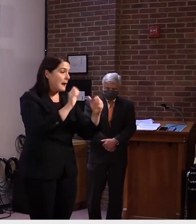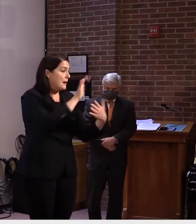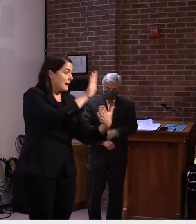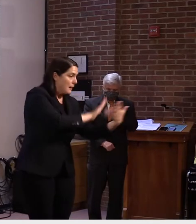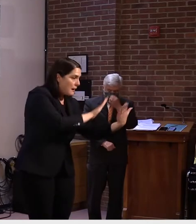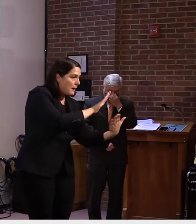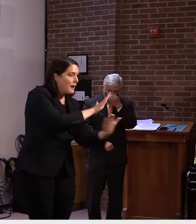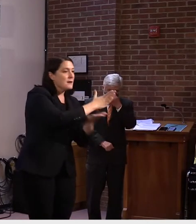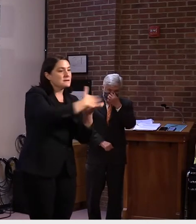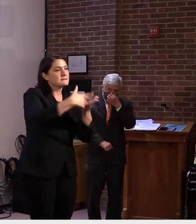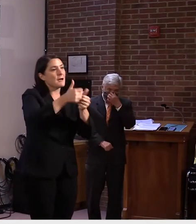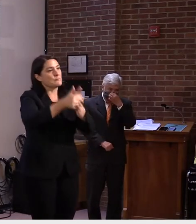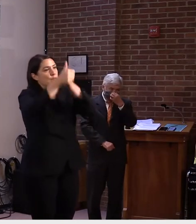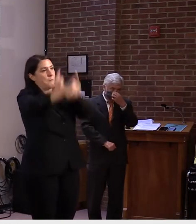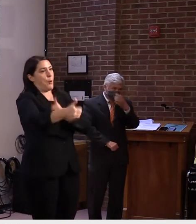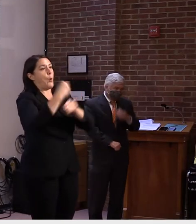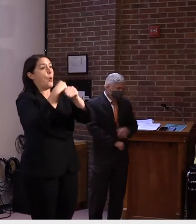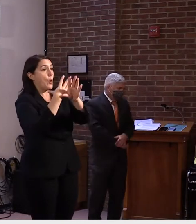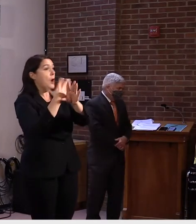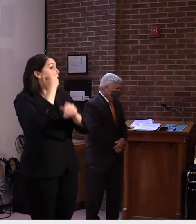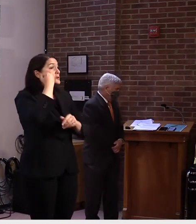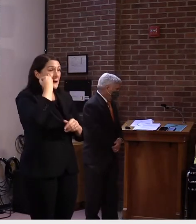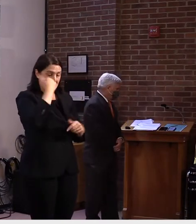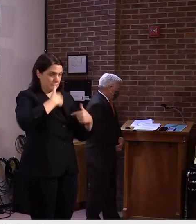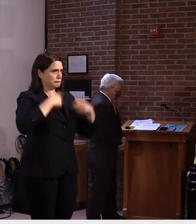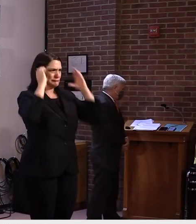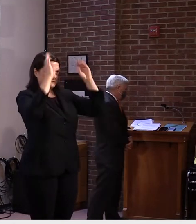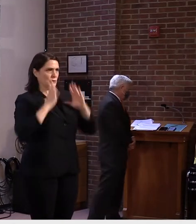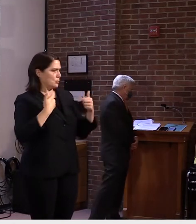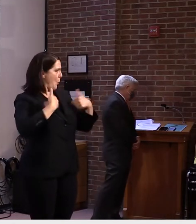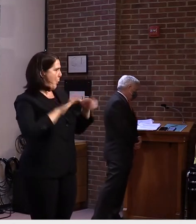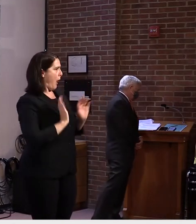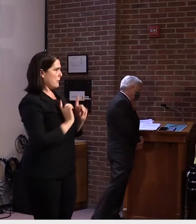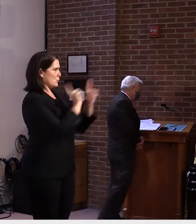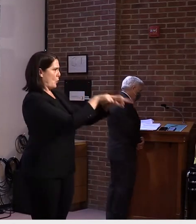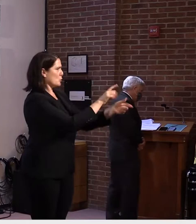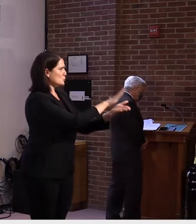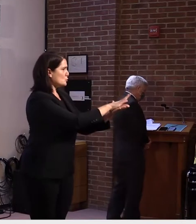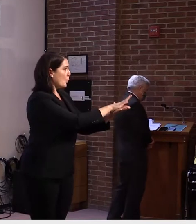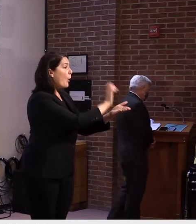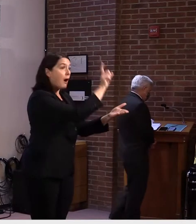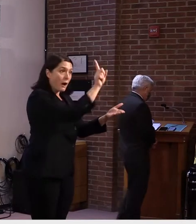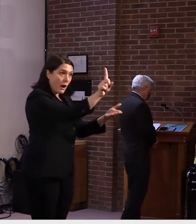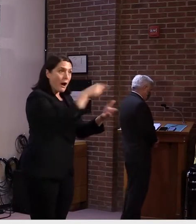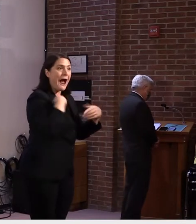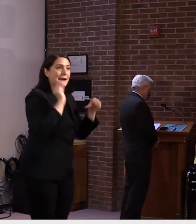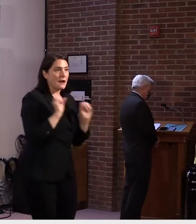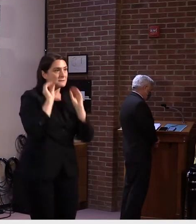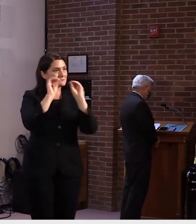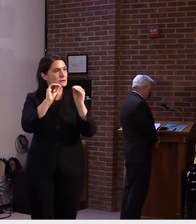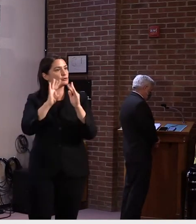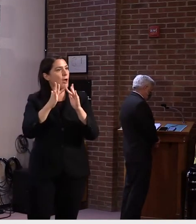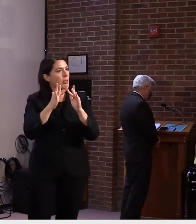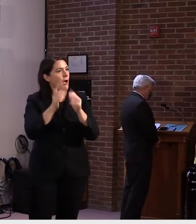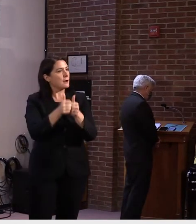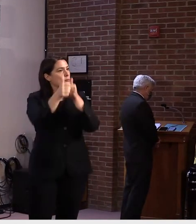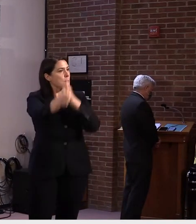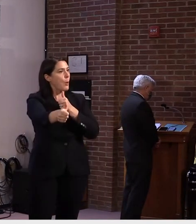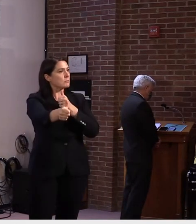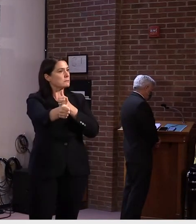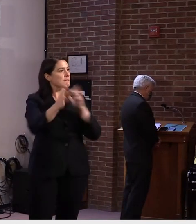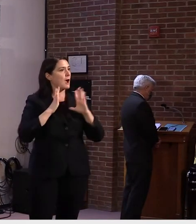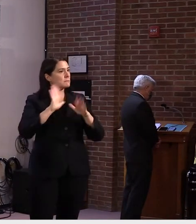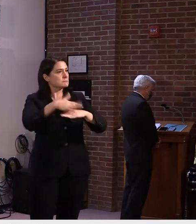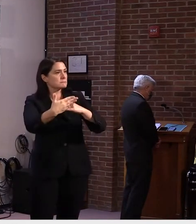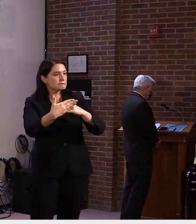with their staff. If some staff are not available for in person, for example, those staff might be available to teach online in a remote environment. So